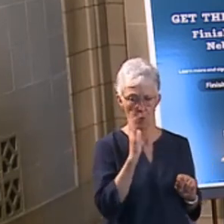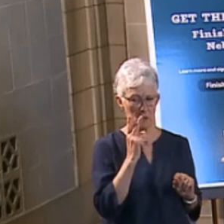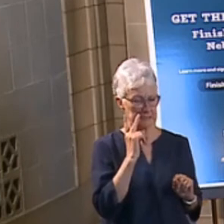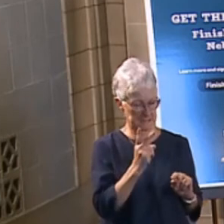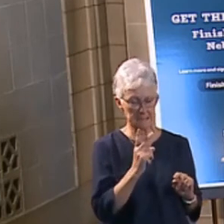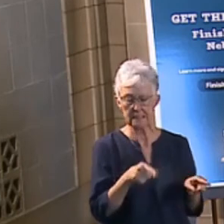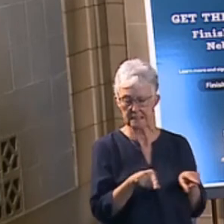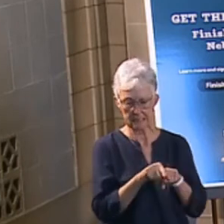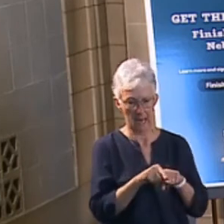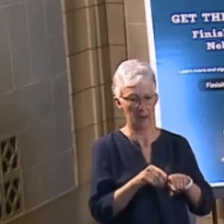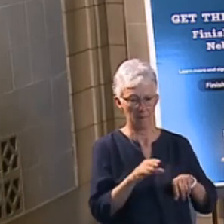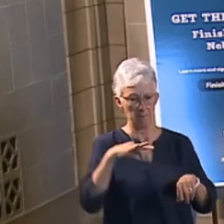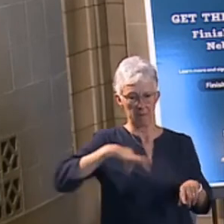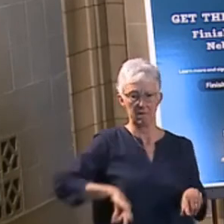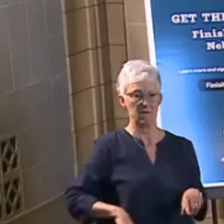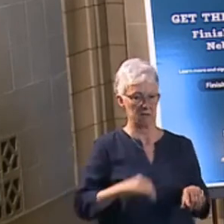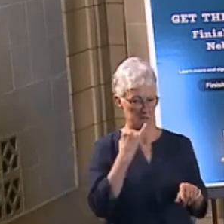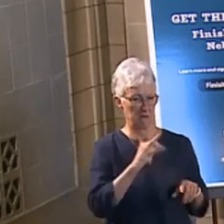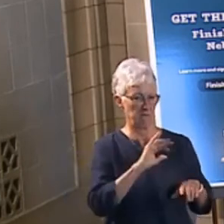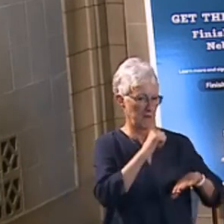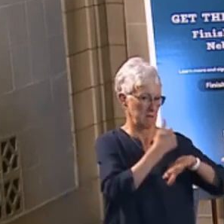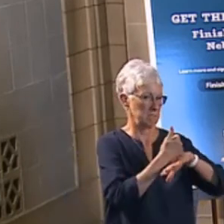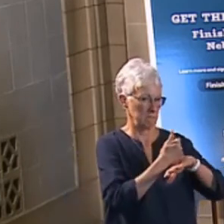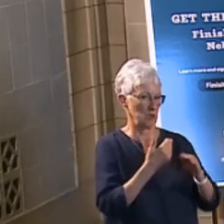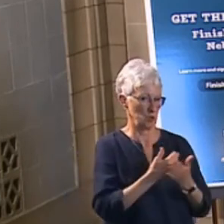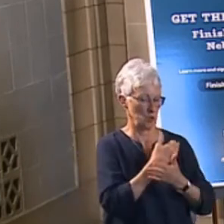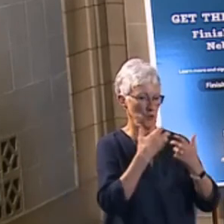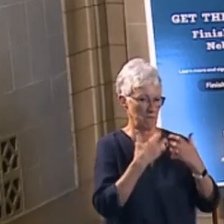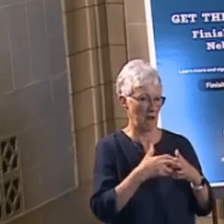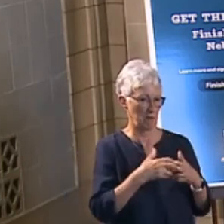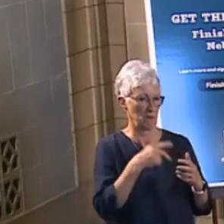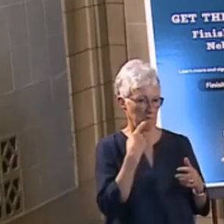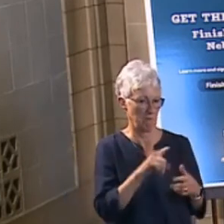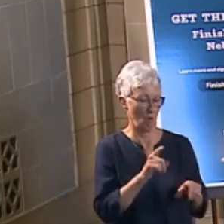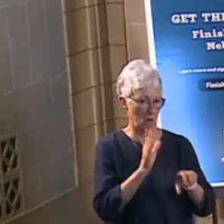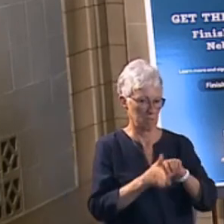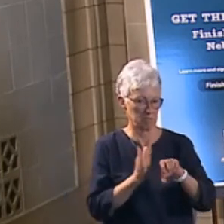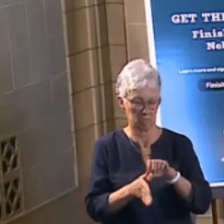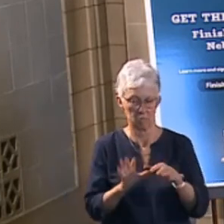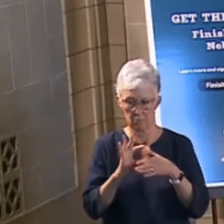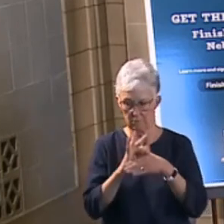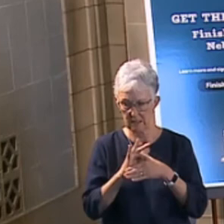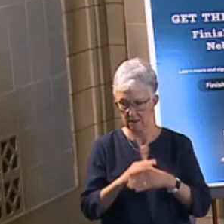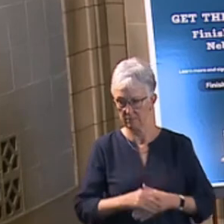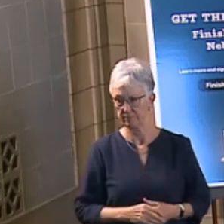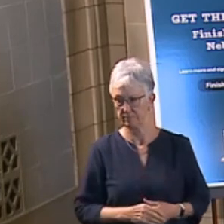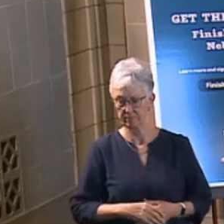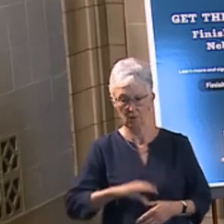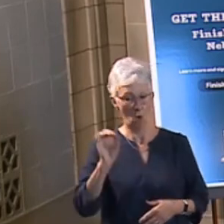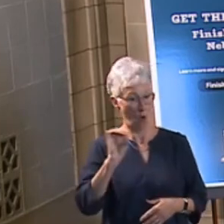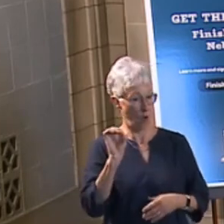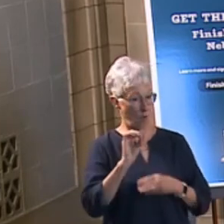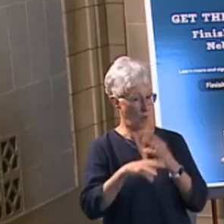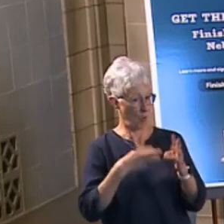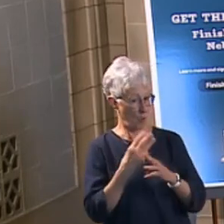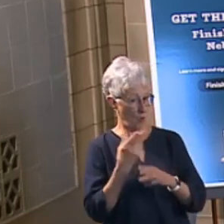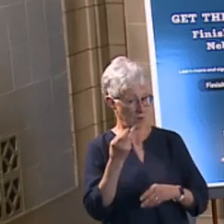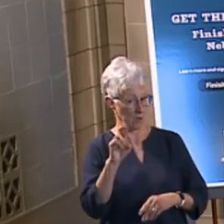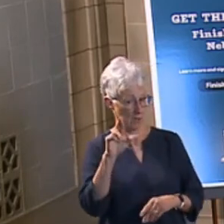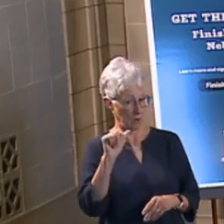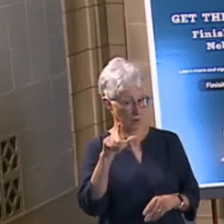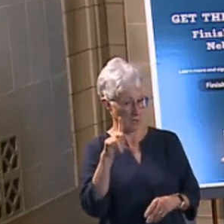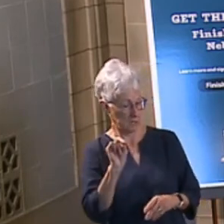of the city of North Platte. So, good news there. Henry Cordes, Omaha World Herald. Last week in your column, you